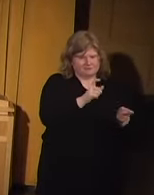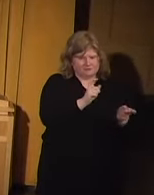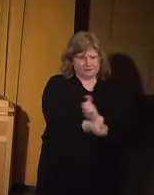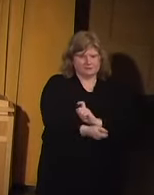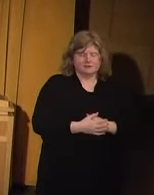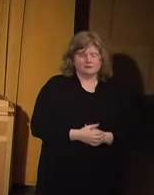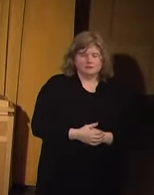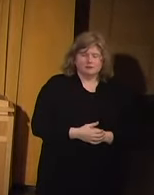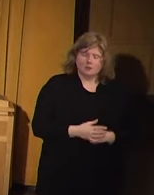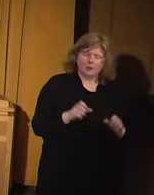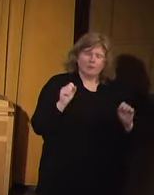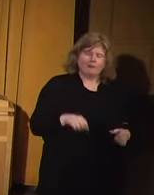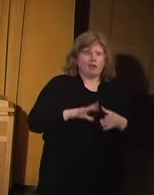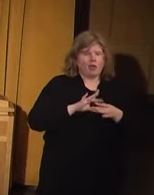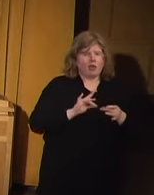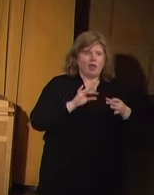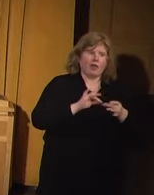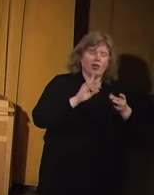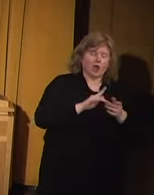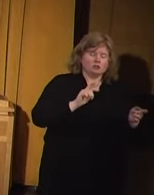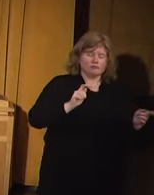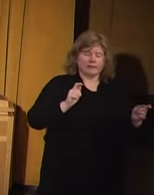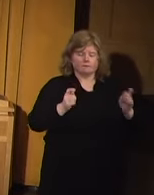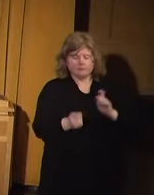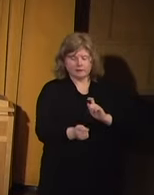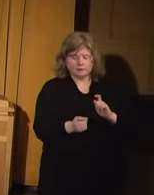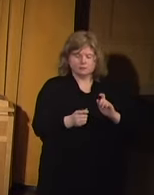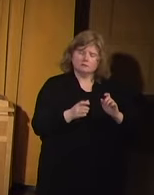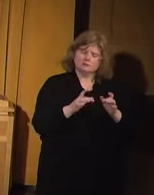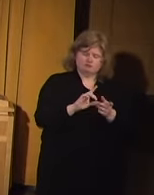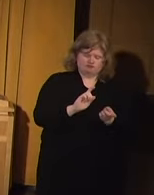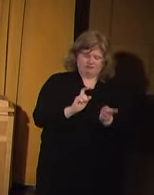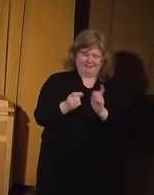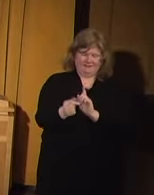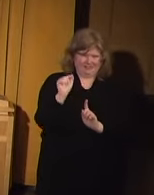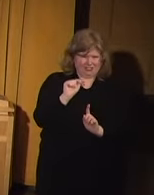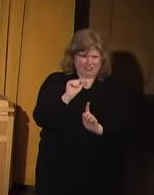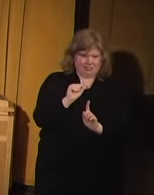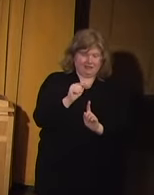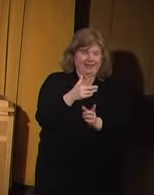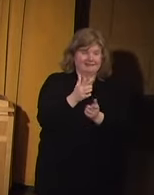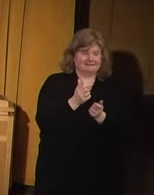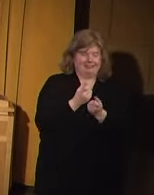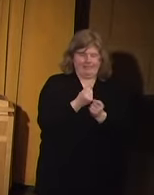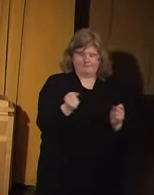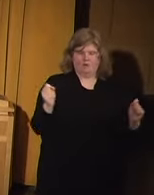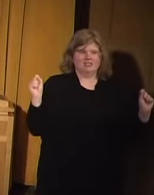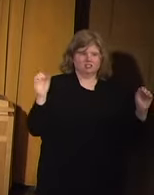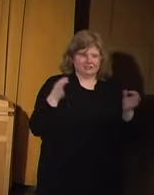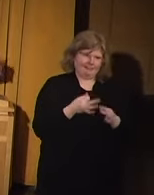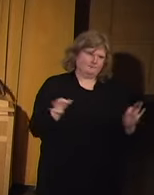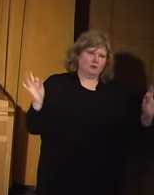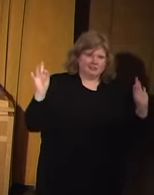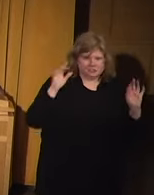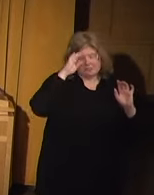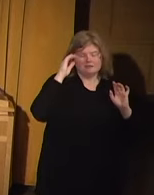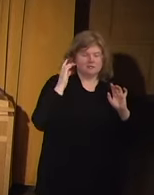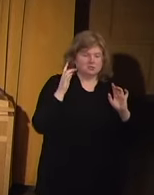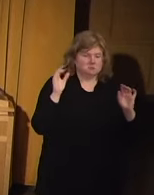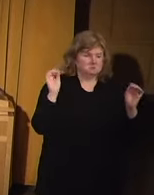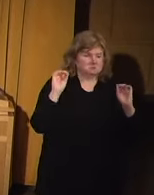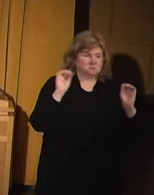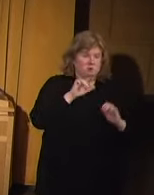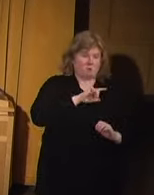right? We can talk about transformation, right? Transformation and liberation looks like there is no police